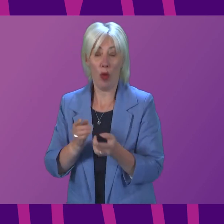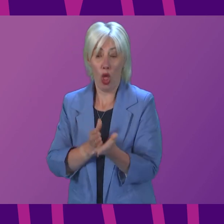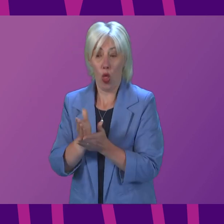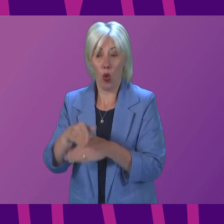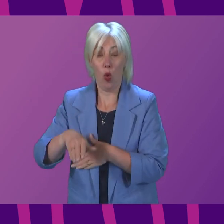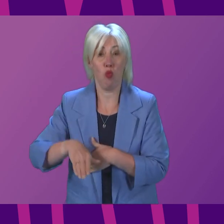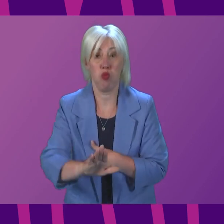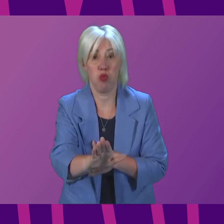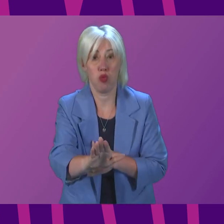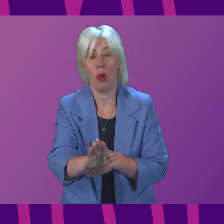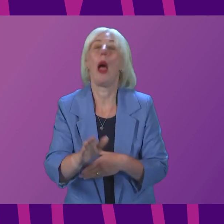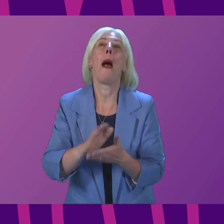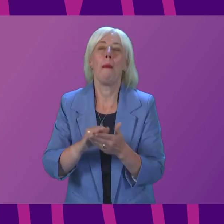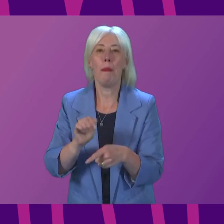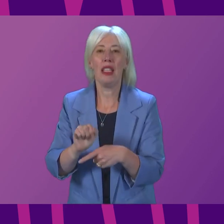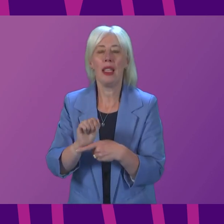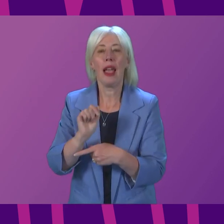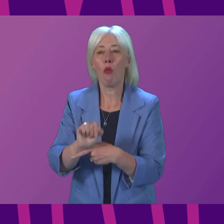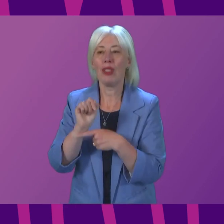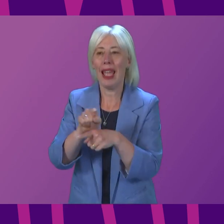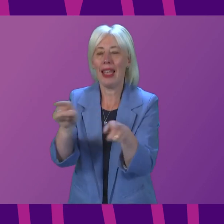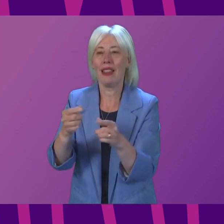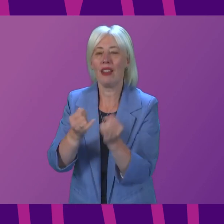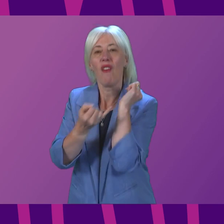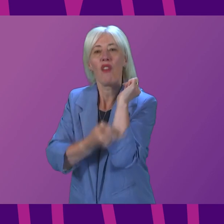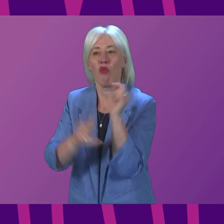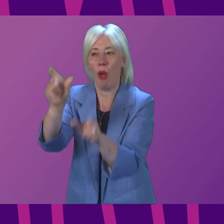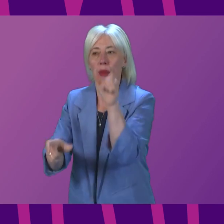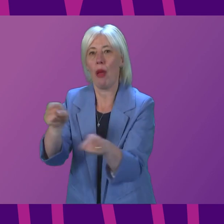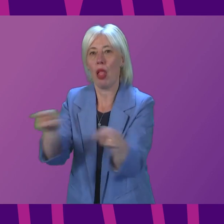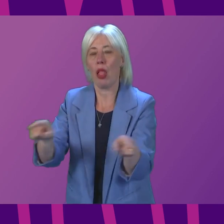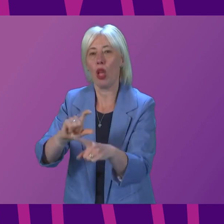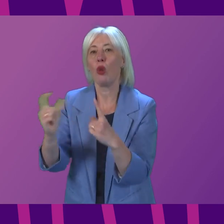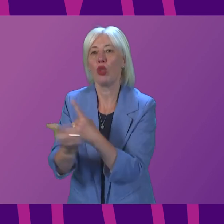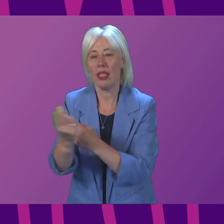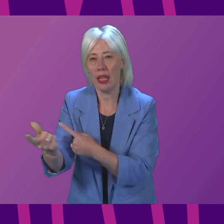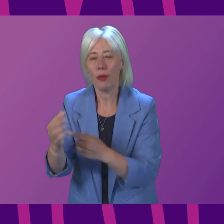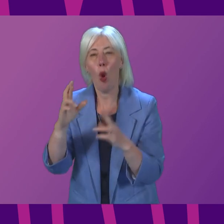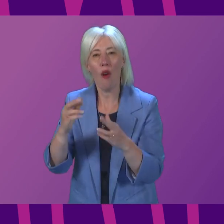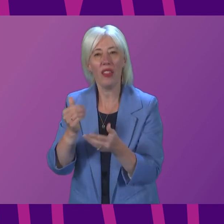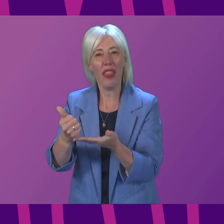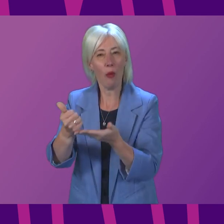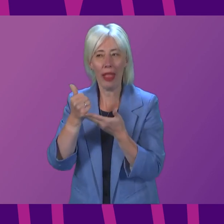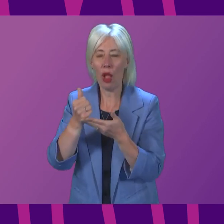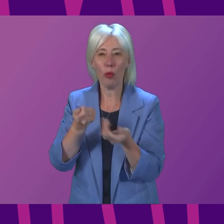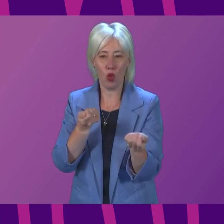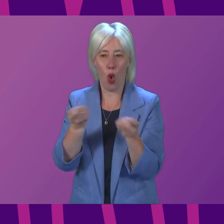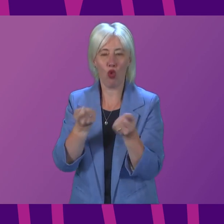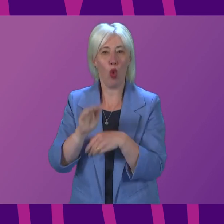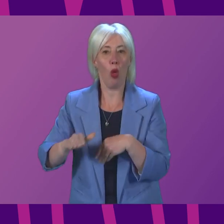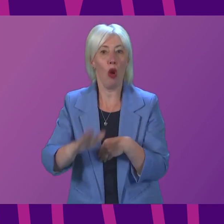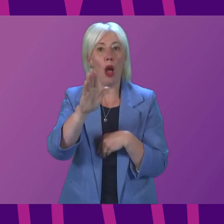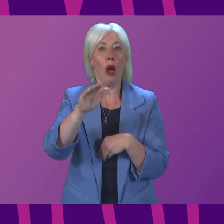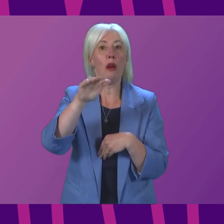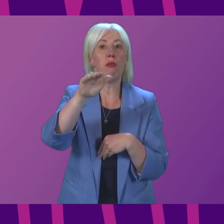it helps us to protect the most vulnerable in our communities and I think it will help us get this spike under control more quickly